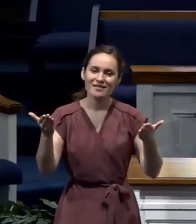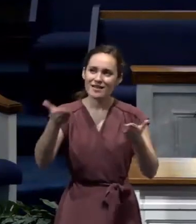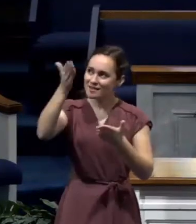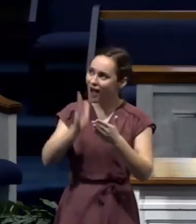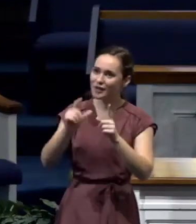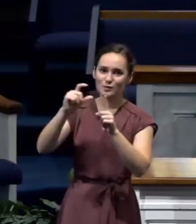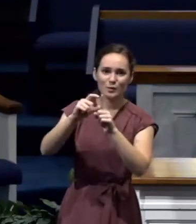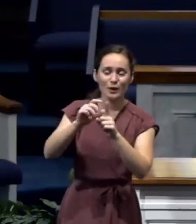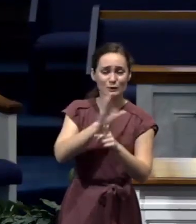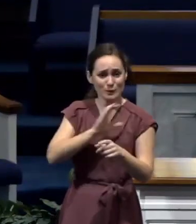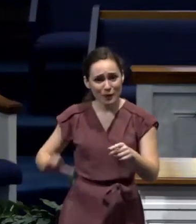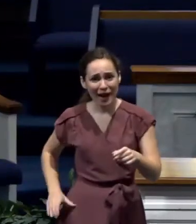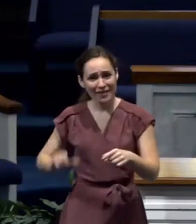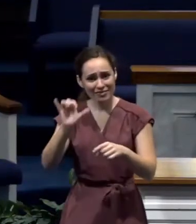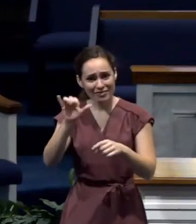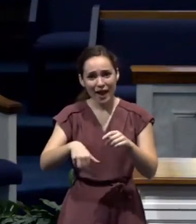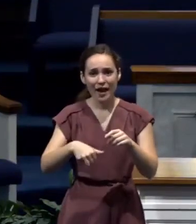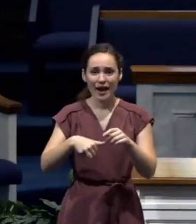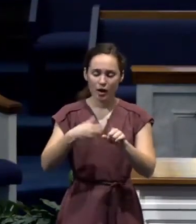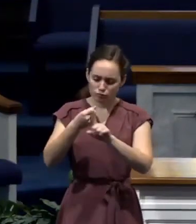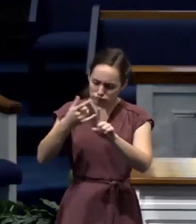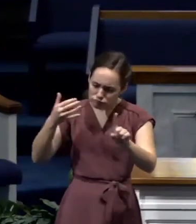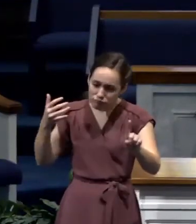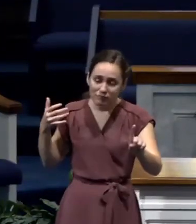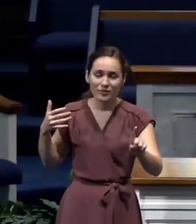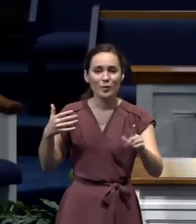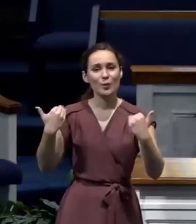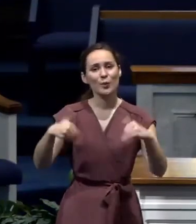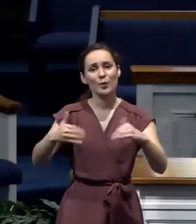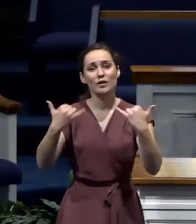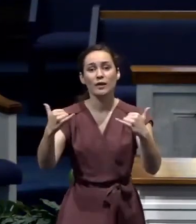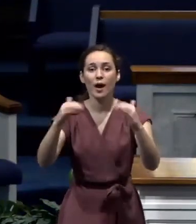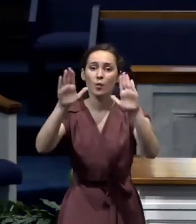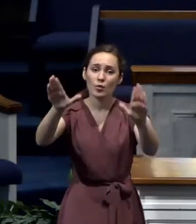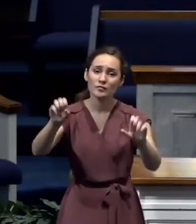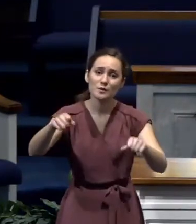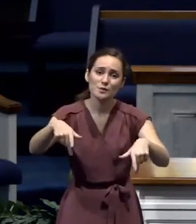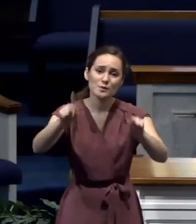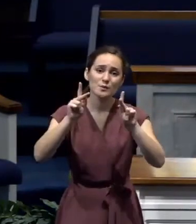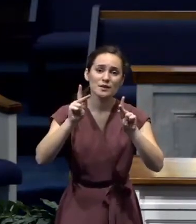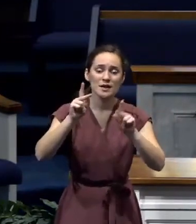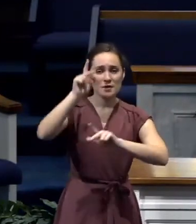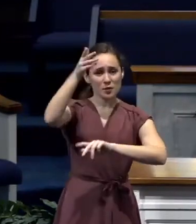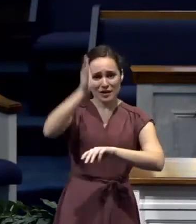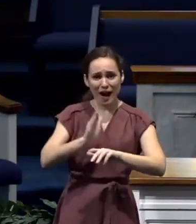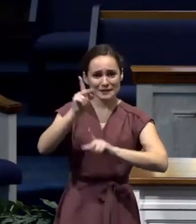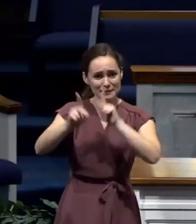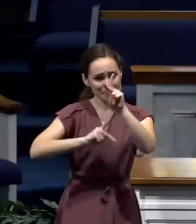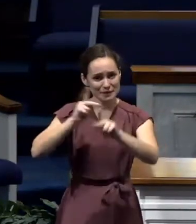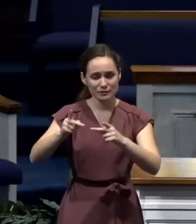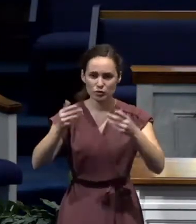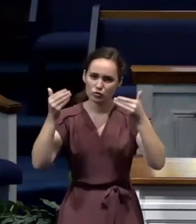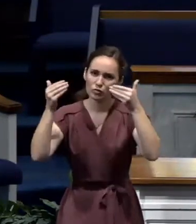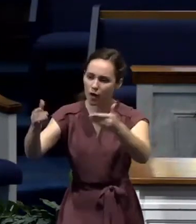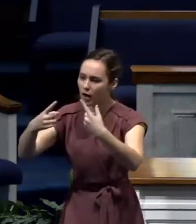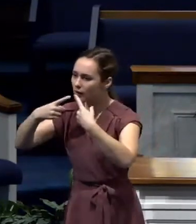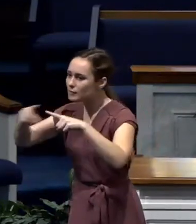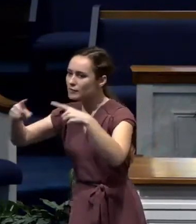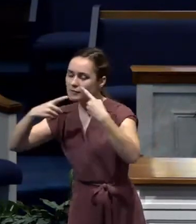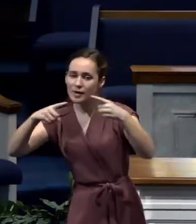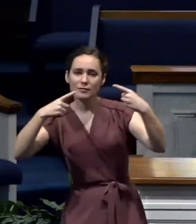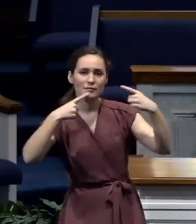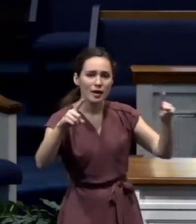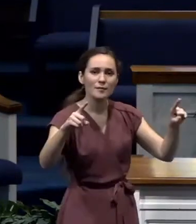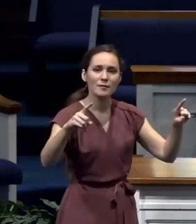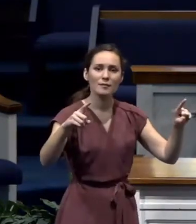God in Christ. And what a great opportunity this is for God's people to speak about Jesus Christ when we have the opportunity.